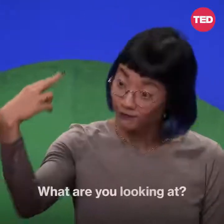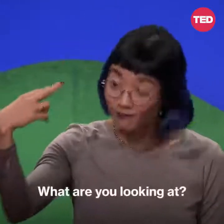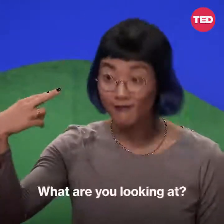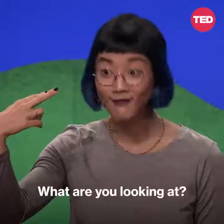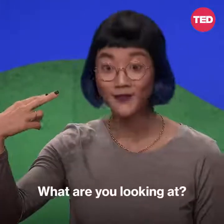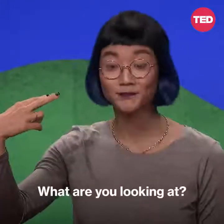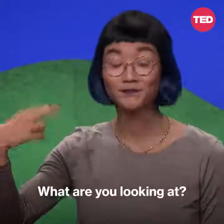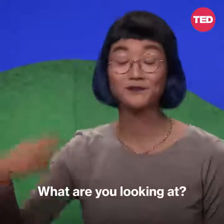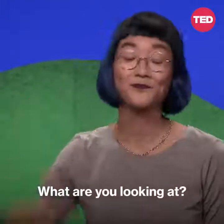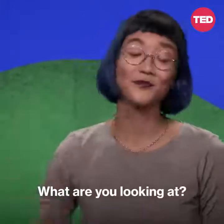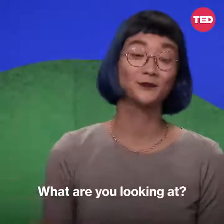What are you looking at?